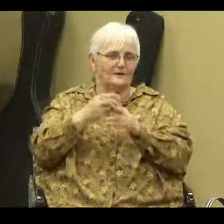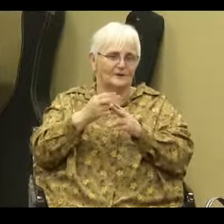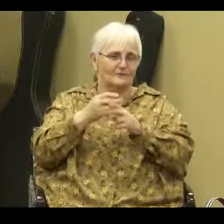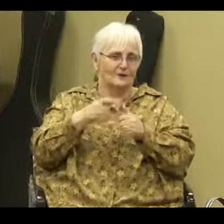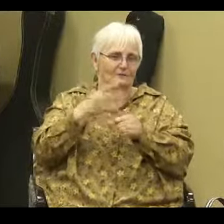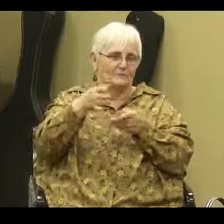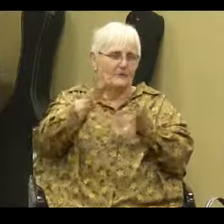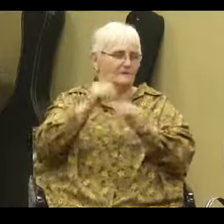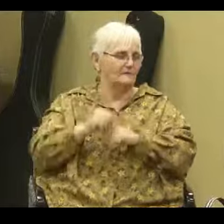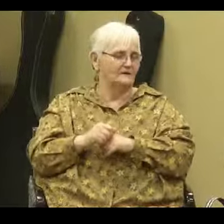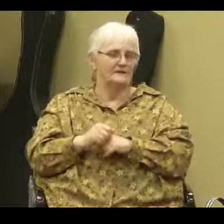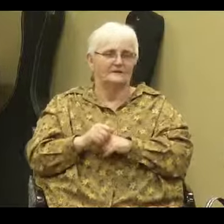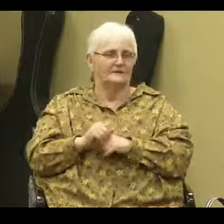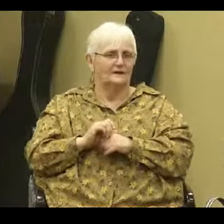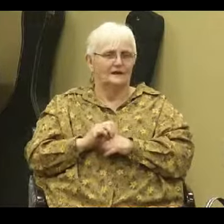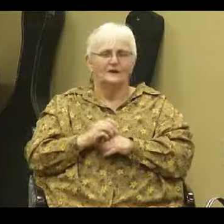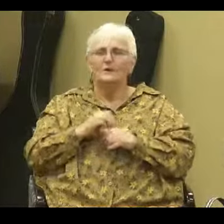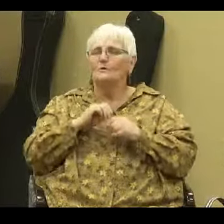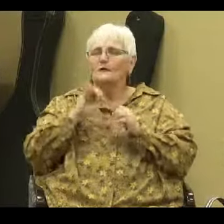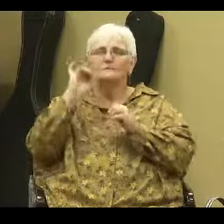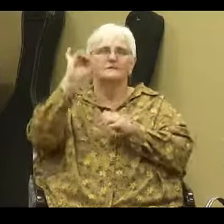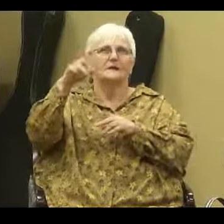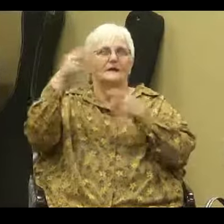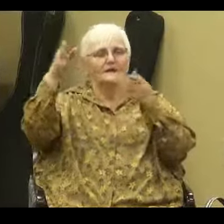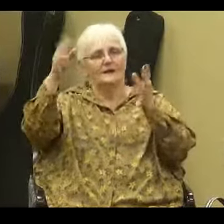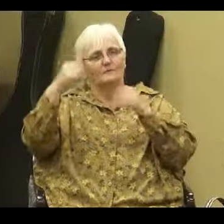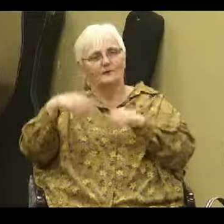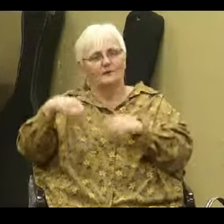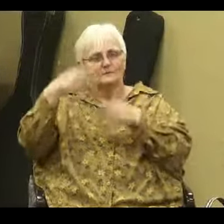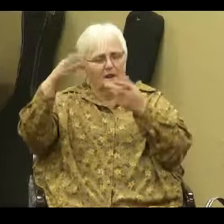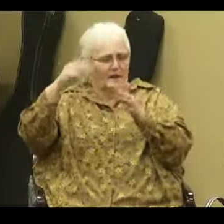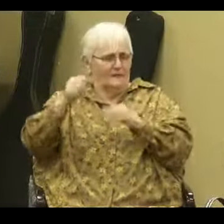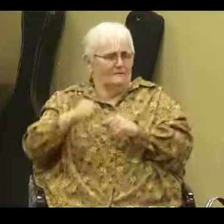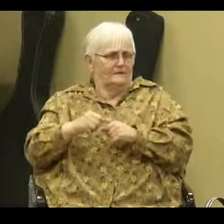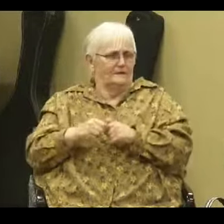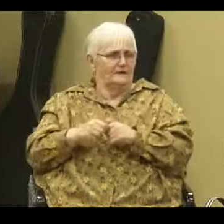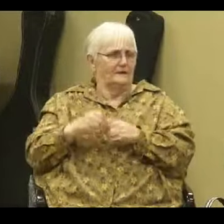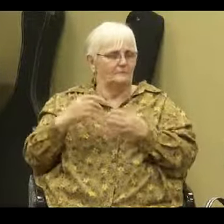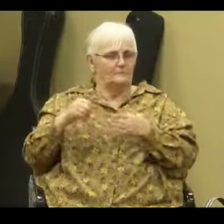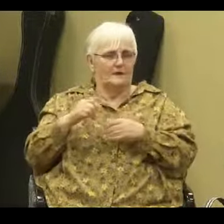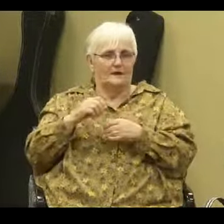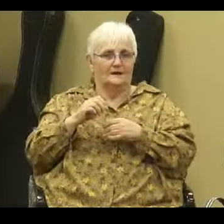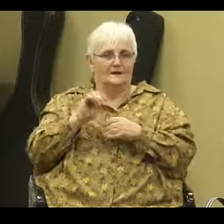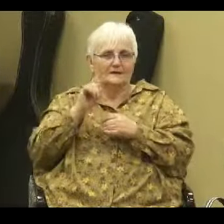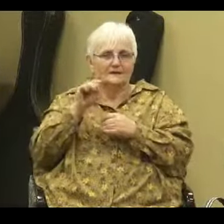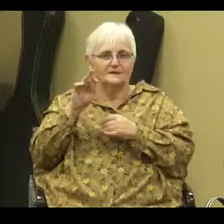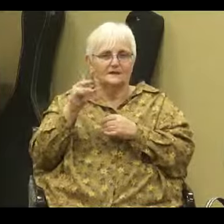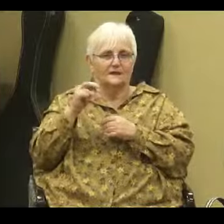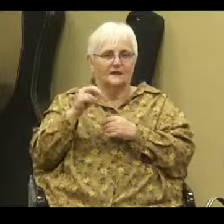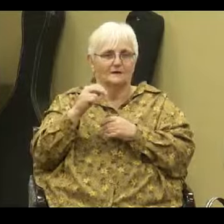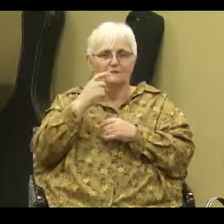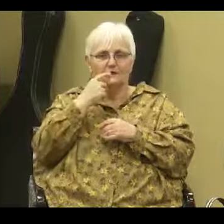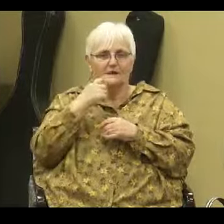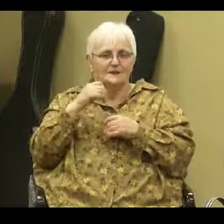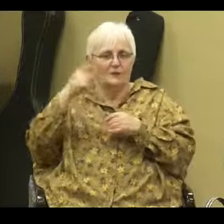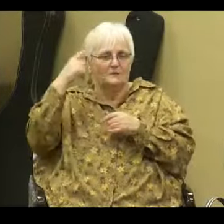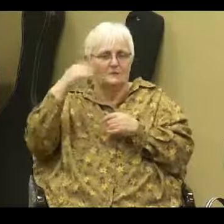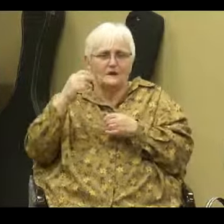don't don't don't leave them up there okay don't get up to heaven you know by the skin of your teeth and see all these mysteries that had your name on it